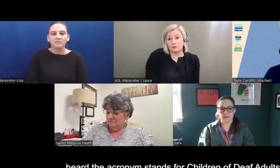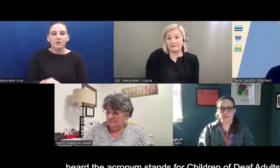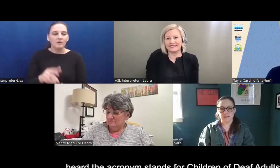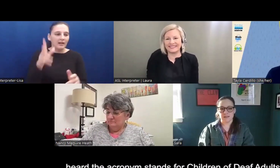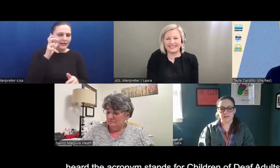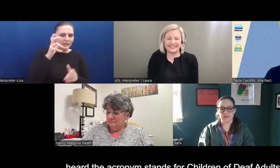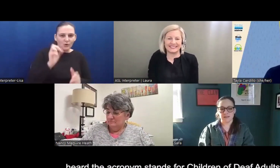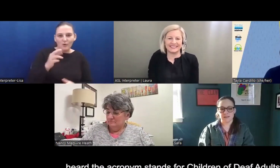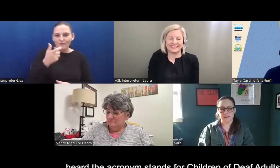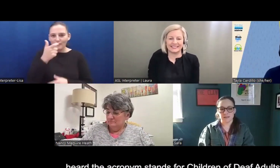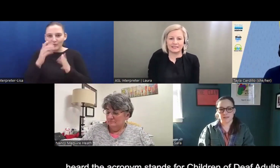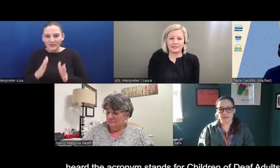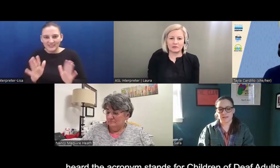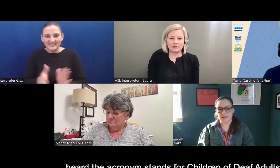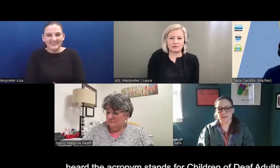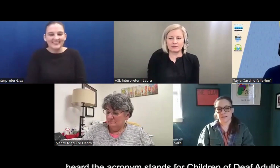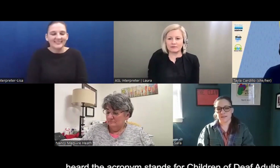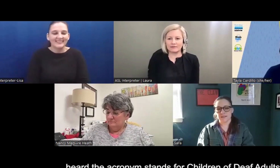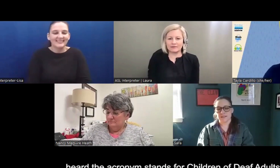viewers.